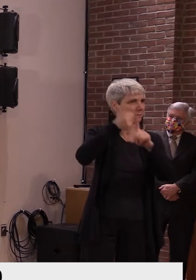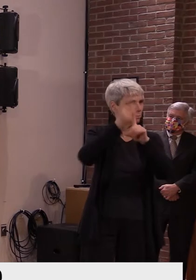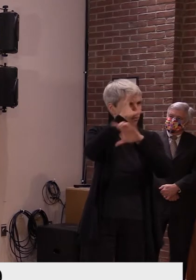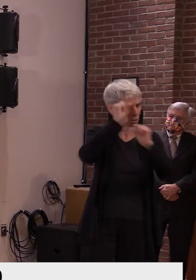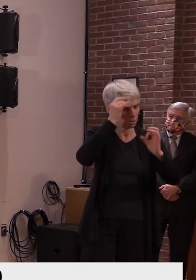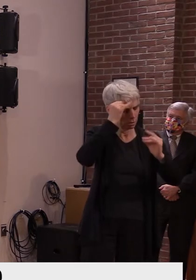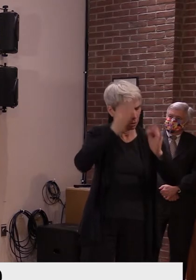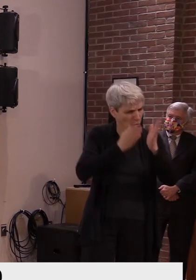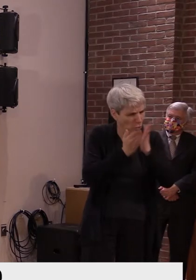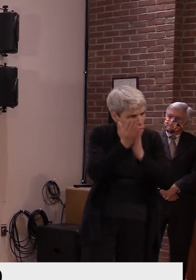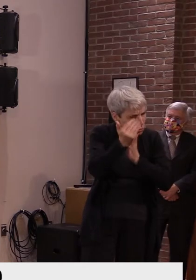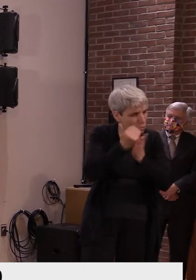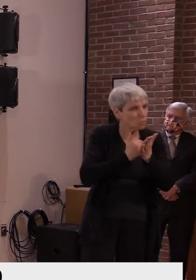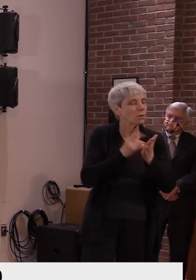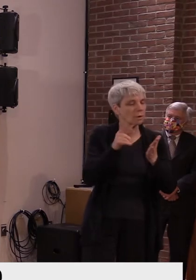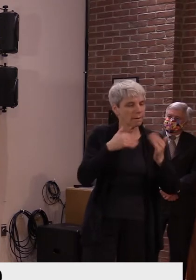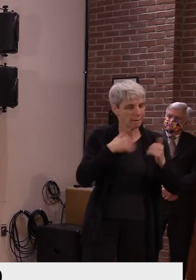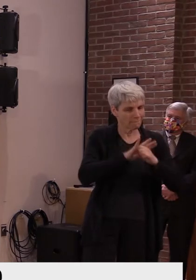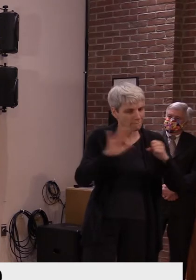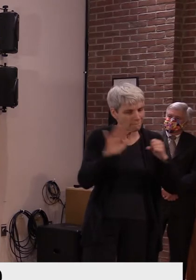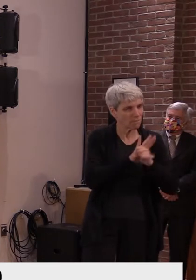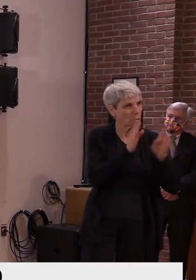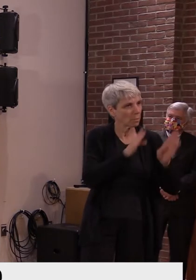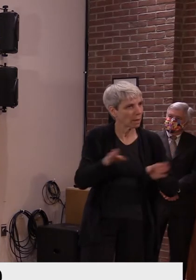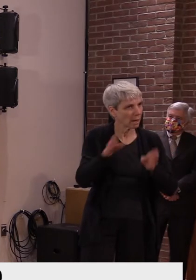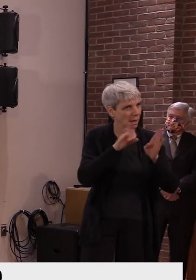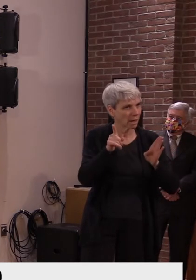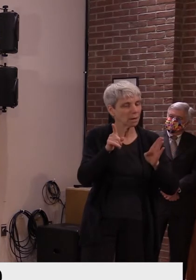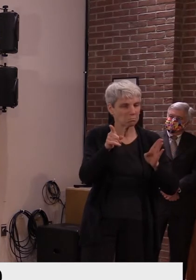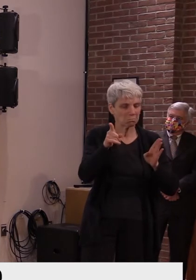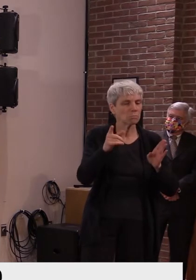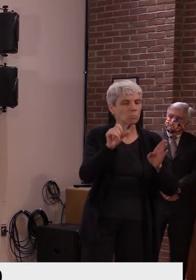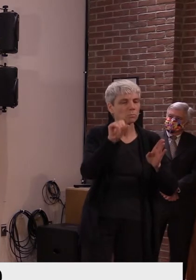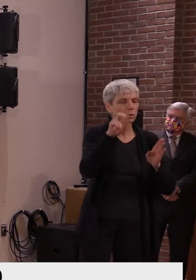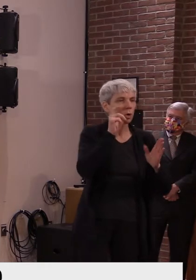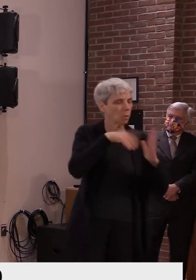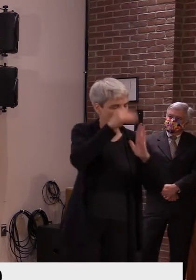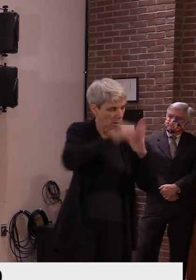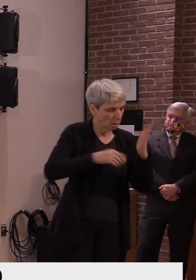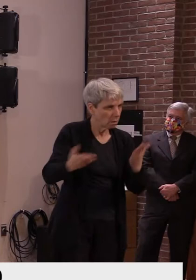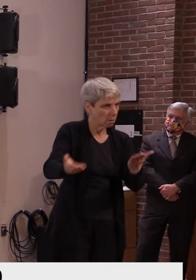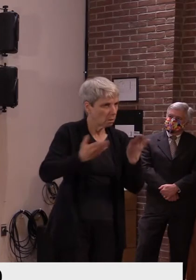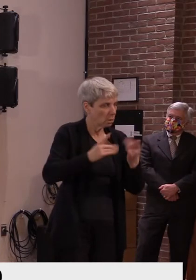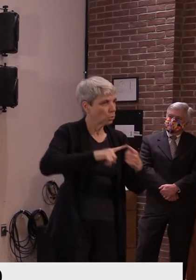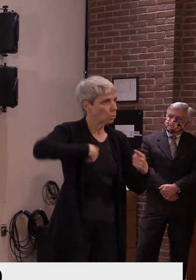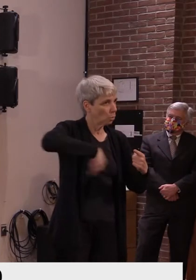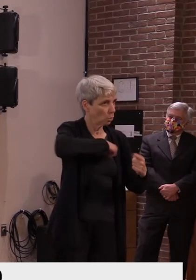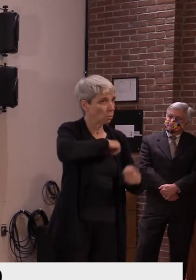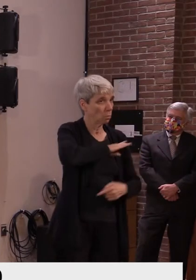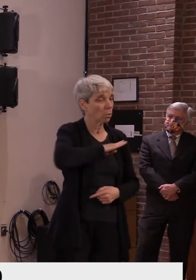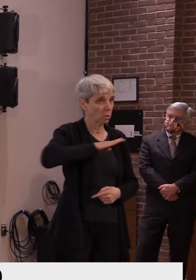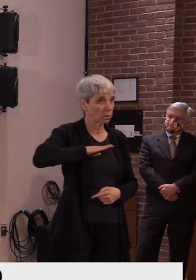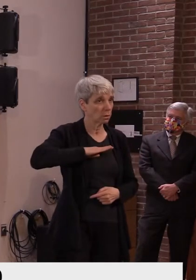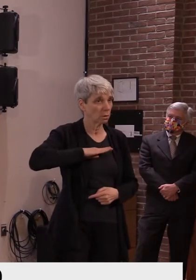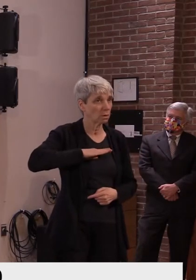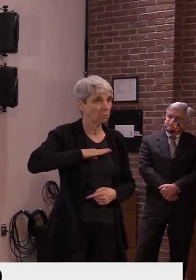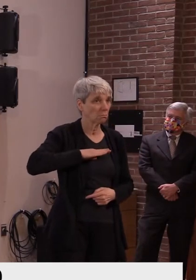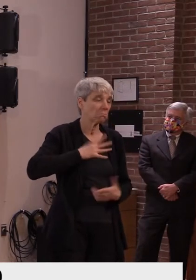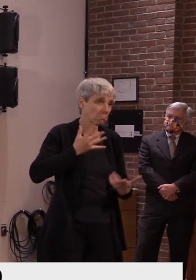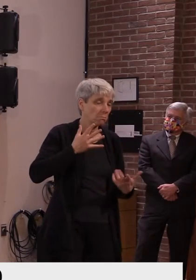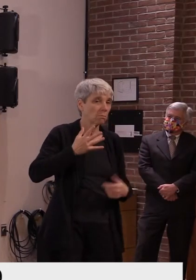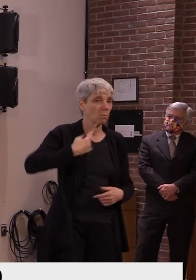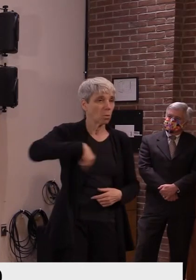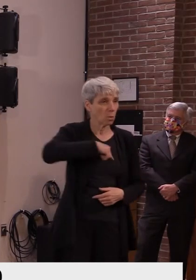that will be, uh, put to, uh, the, uh, to the, uh, board and, um, and, uh, and I'm sure that we'll have some, um,